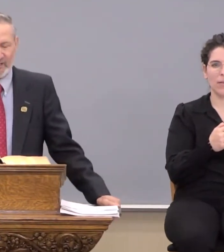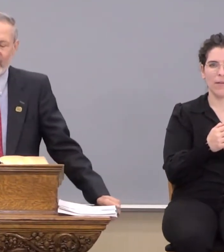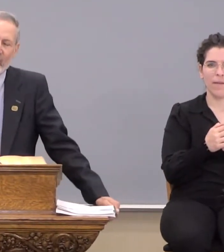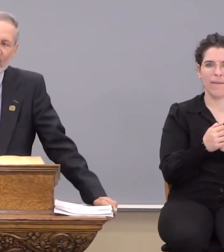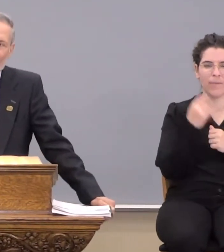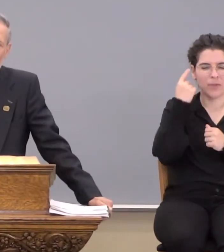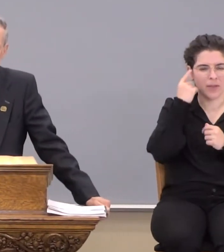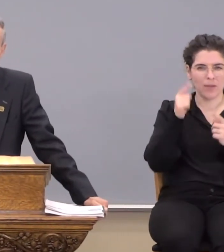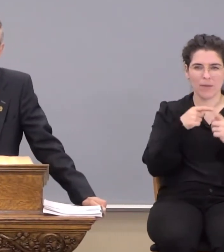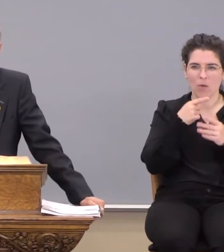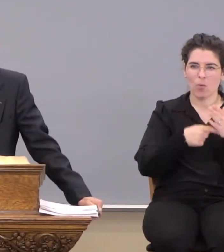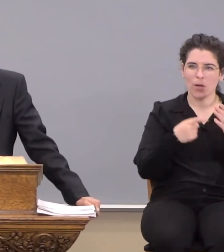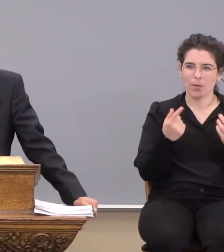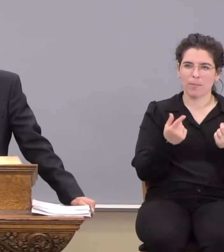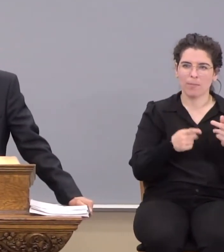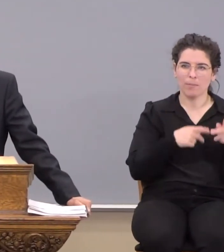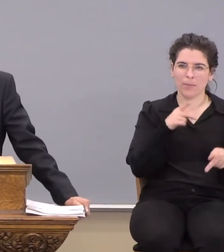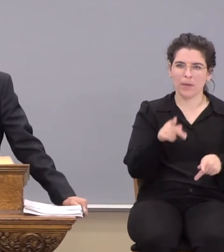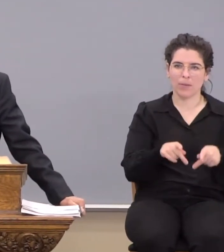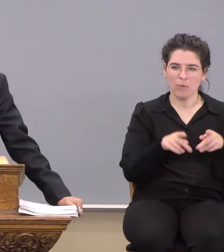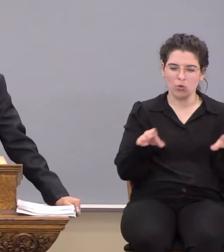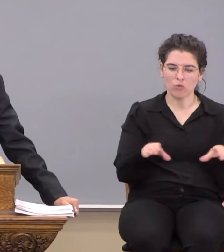So think about what people do with that thing.